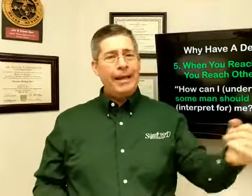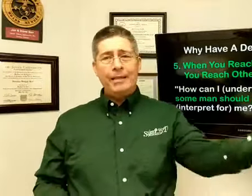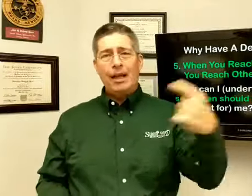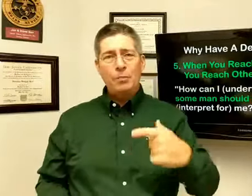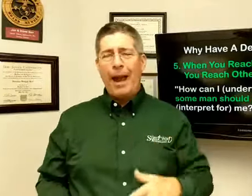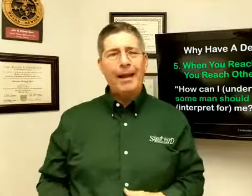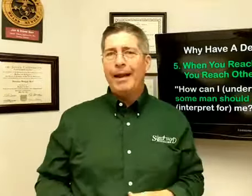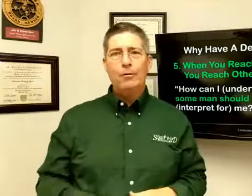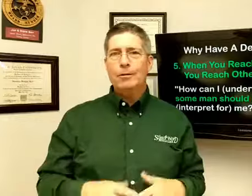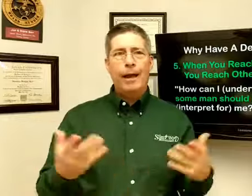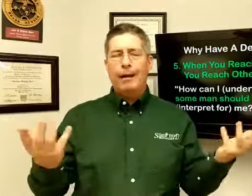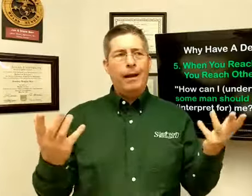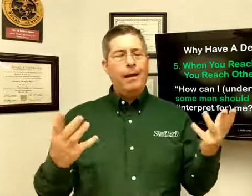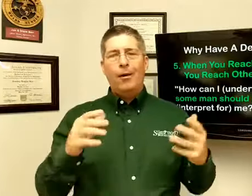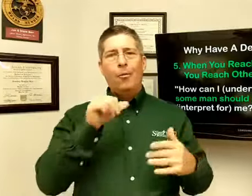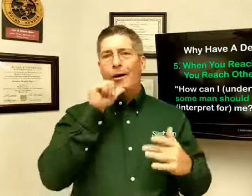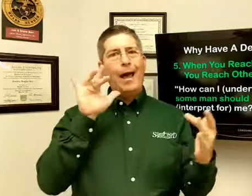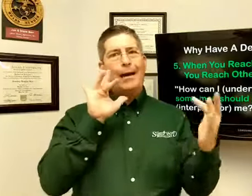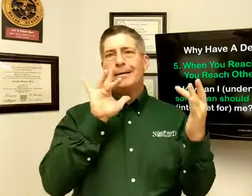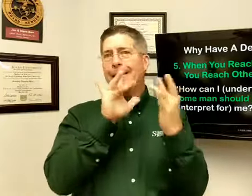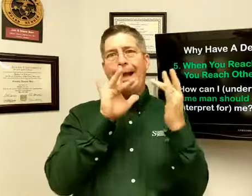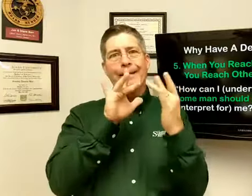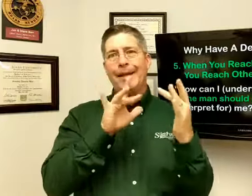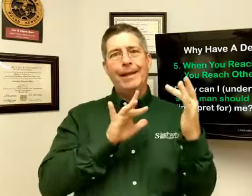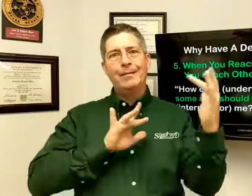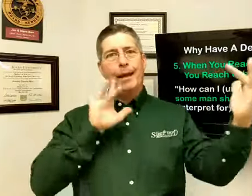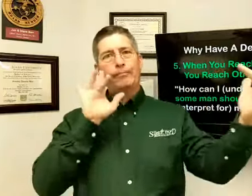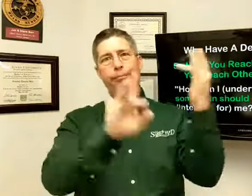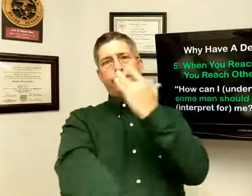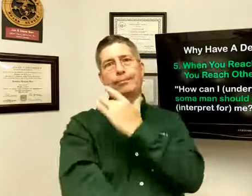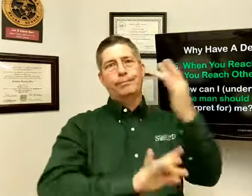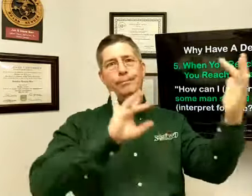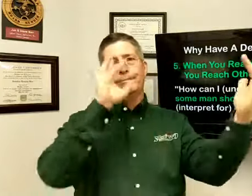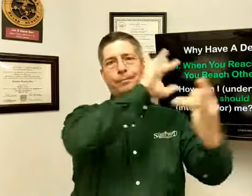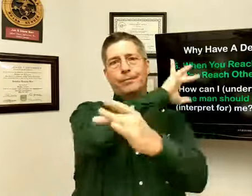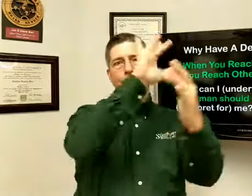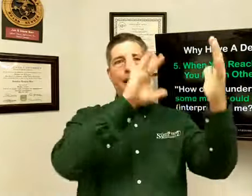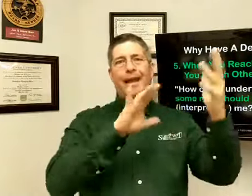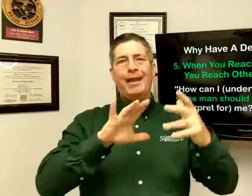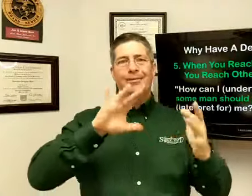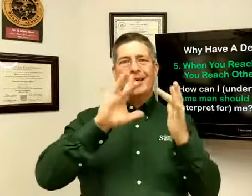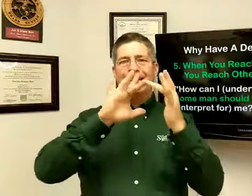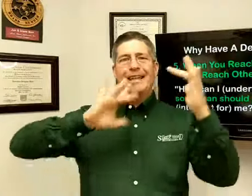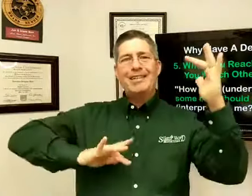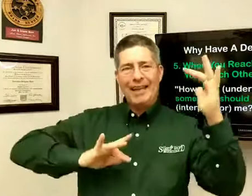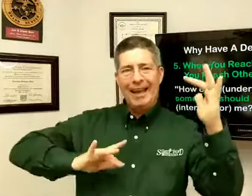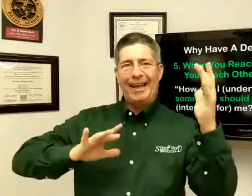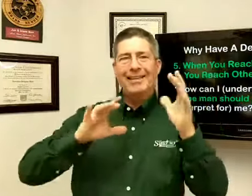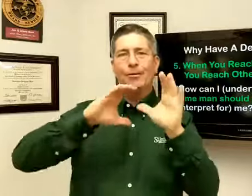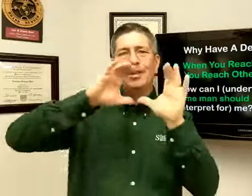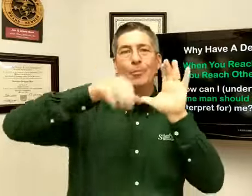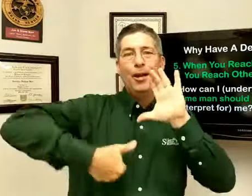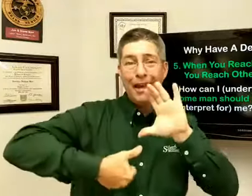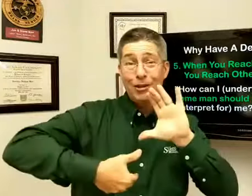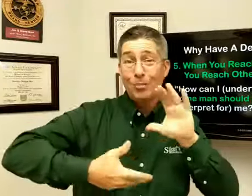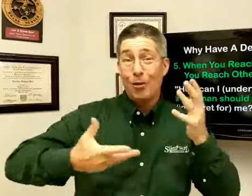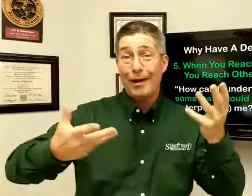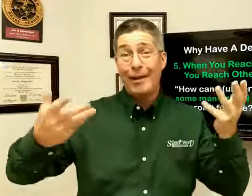he texts back, and it was like, we're not connecting. It was like, boom. It was a disconnect. It was communication breakdown.